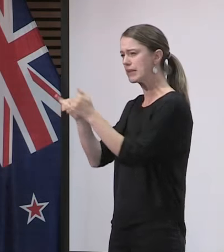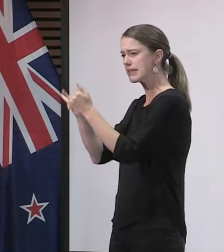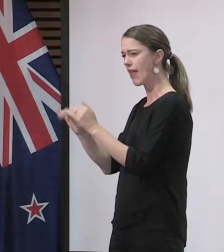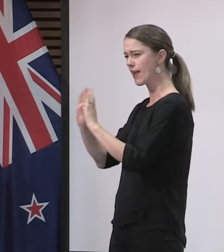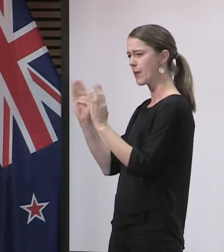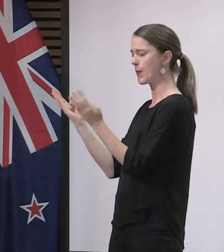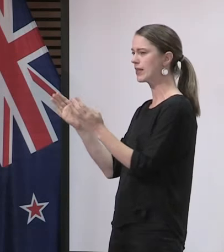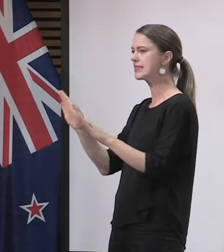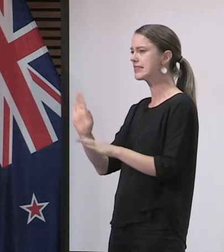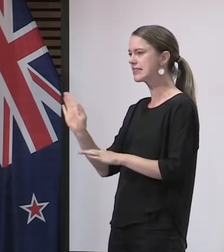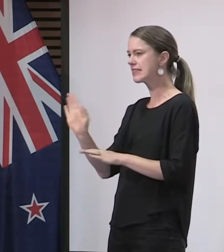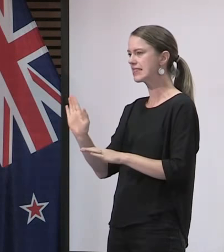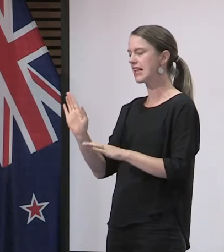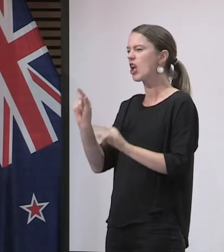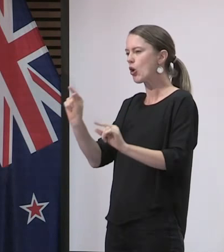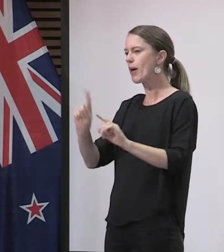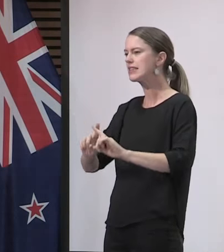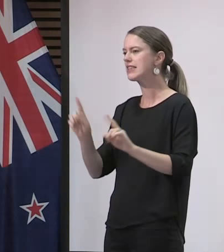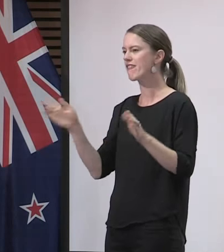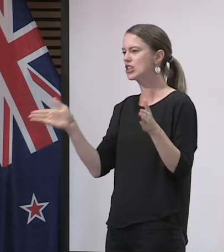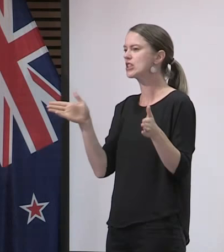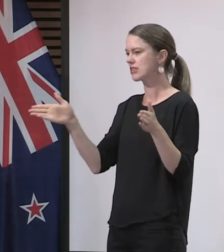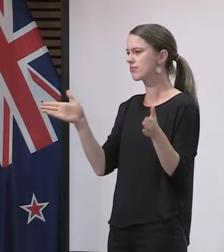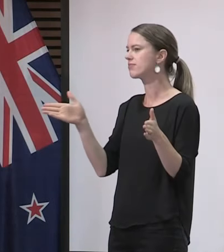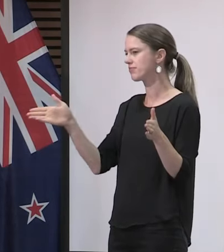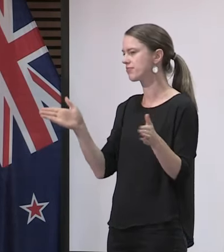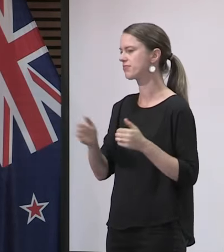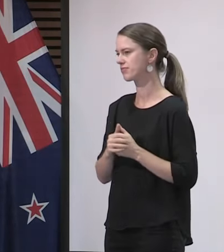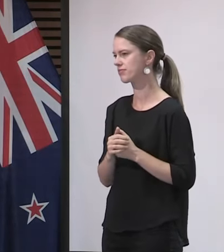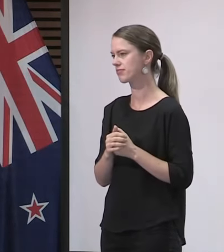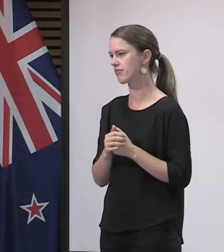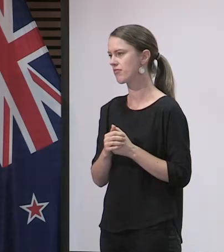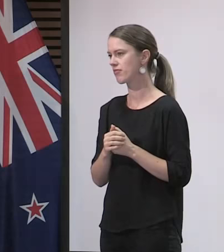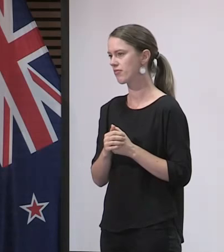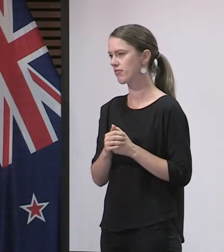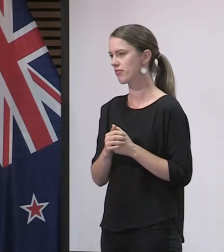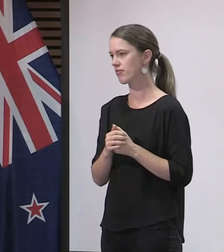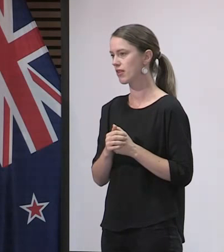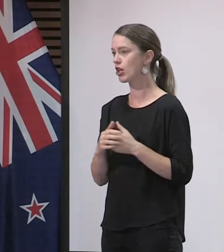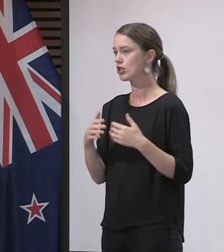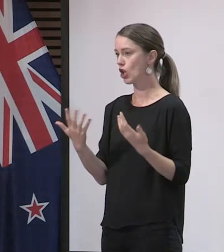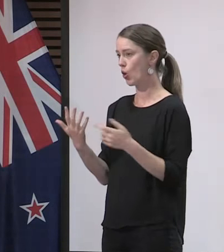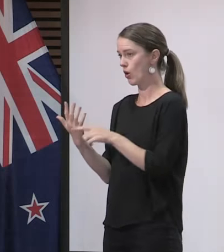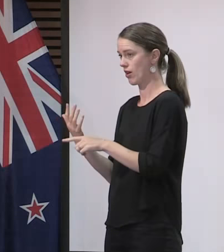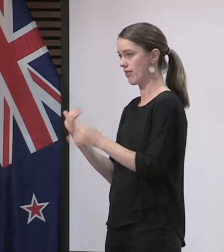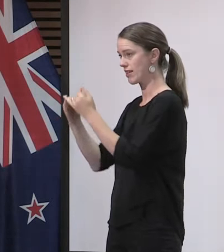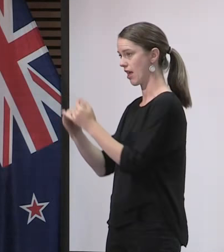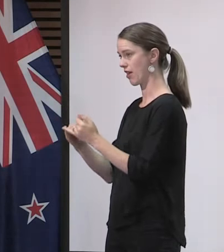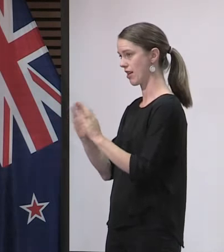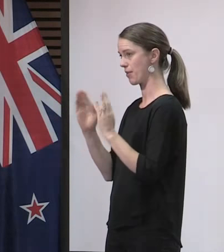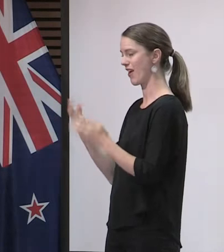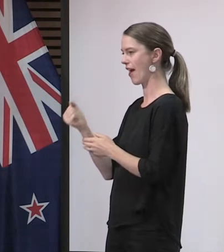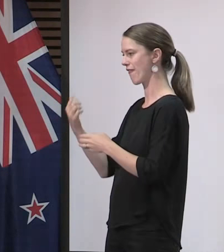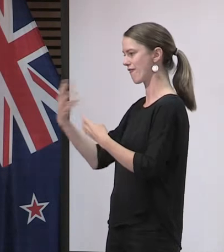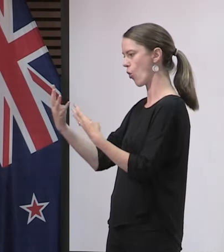components as the Southern Hemisphere vaccine. It's an absolute match for two of the four components, provides